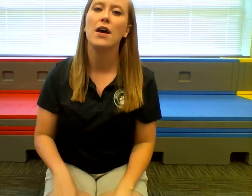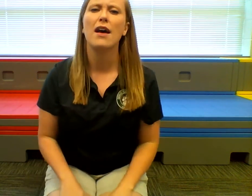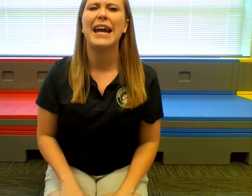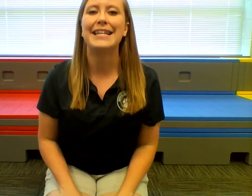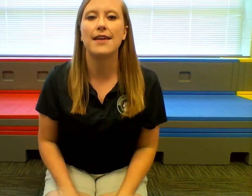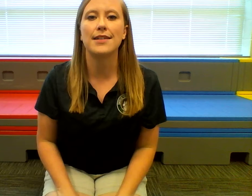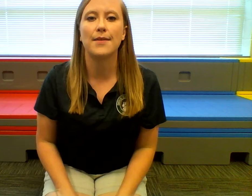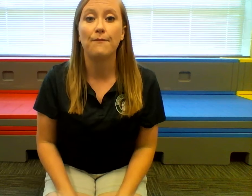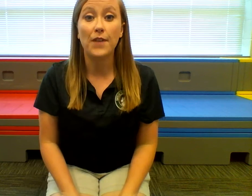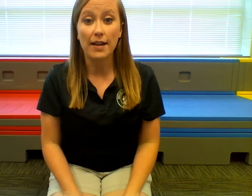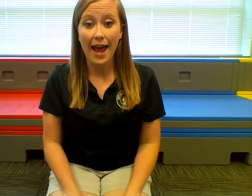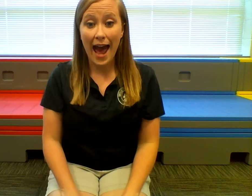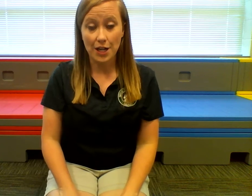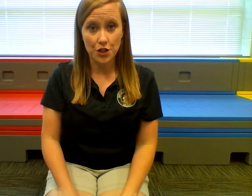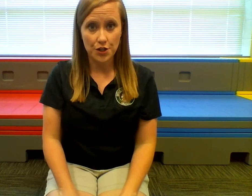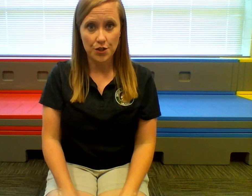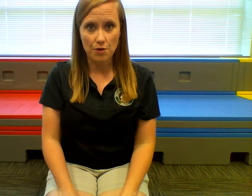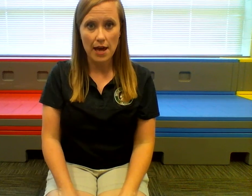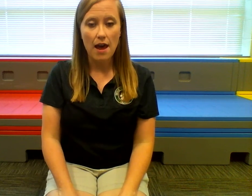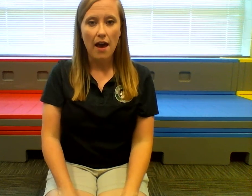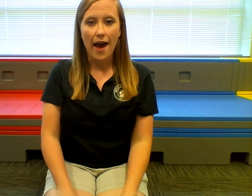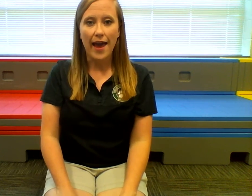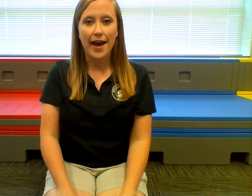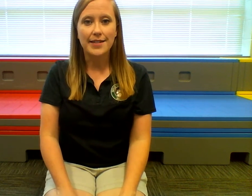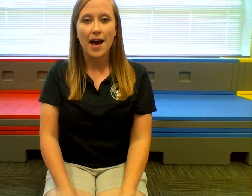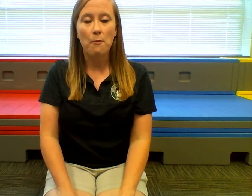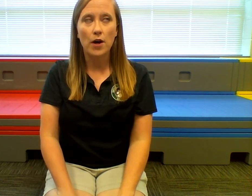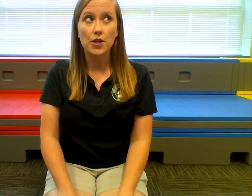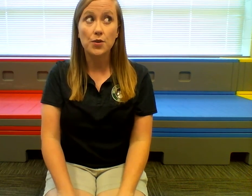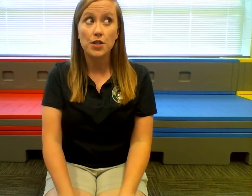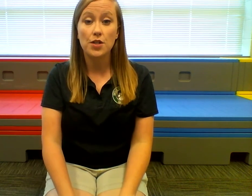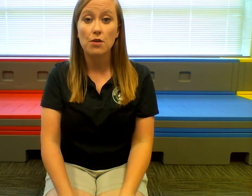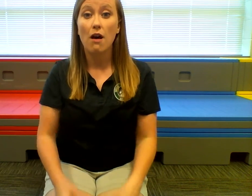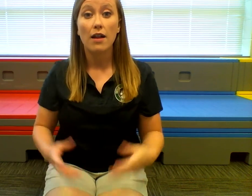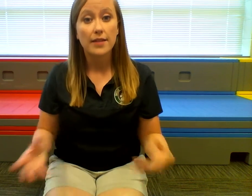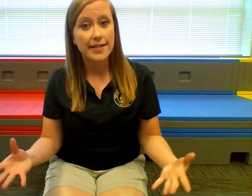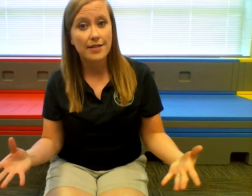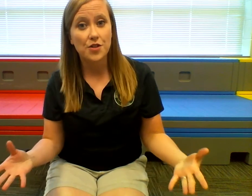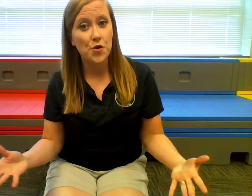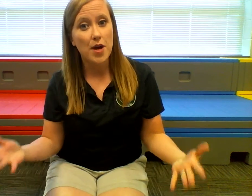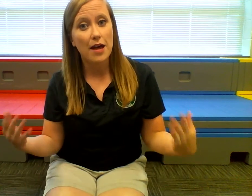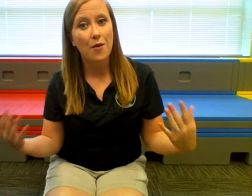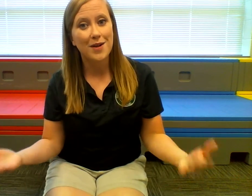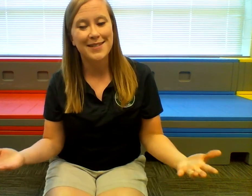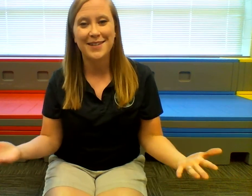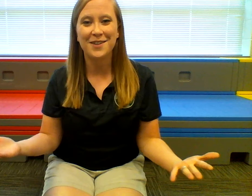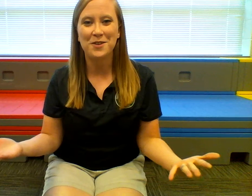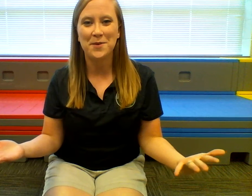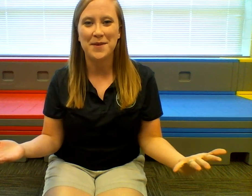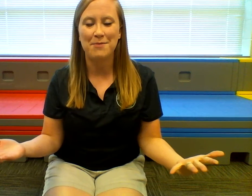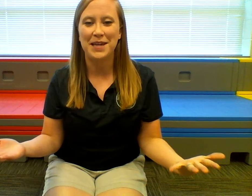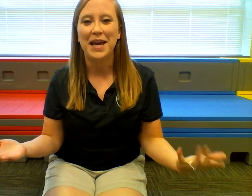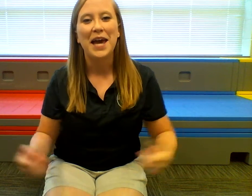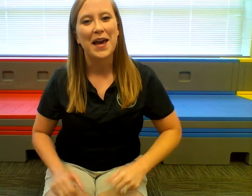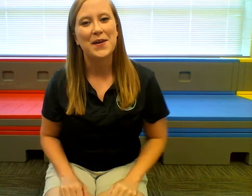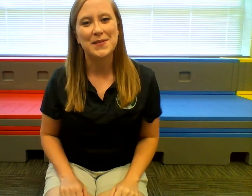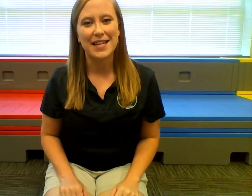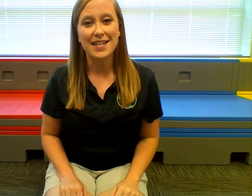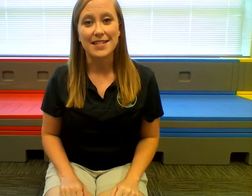It's got some fun actions to it and I want you to listen to it or sing it along with me. It goes like this.